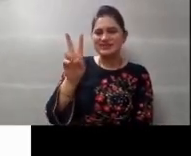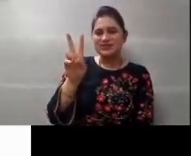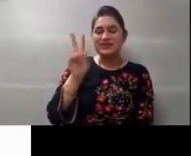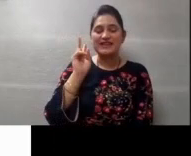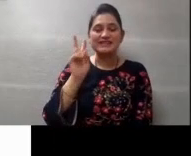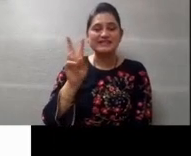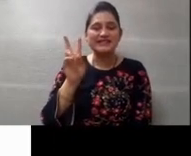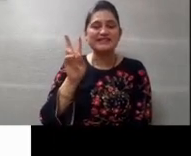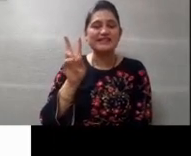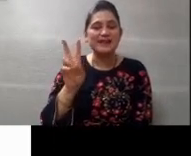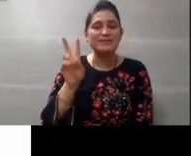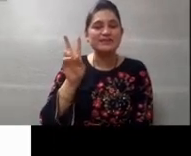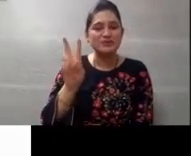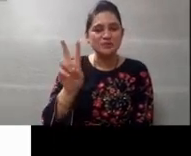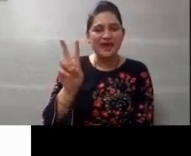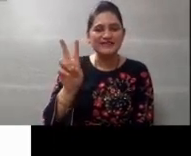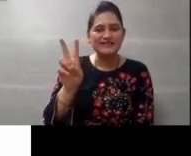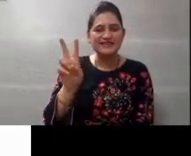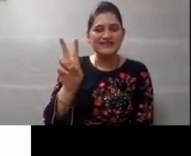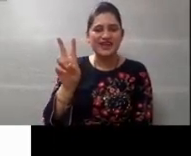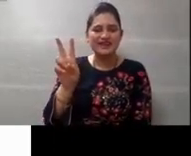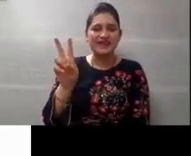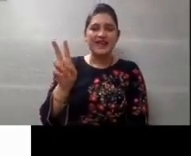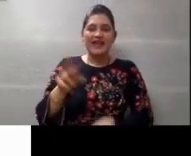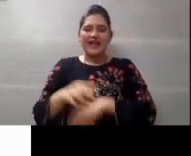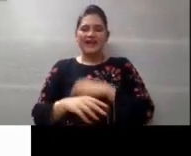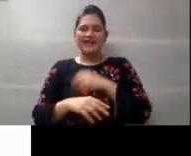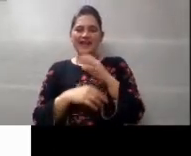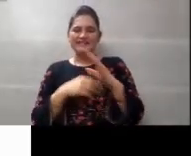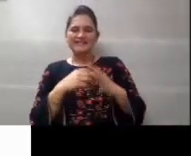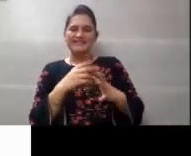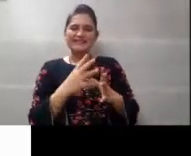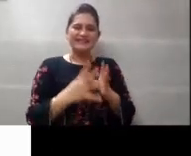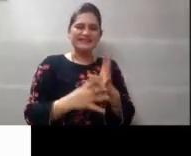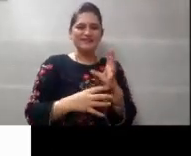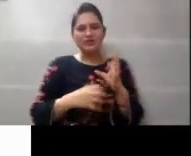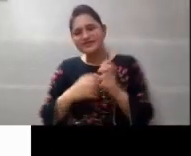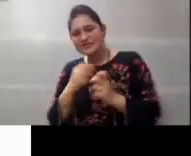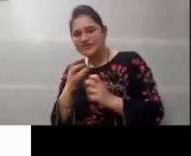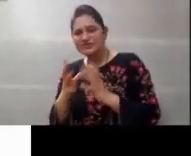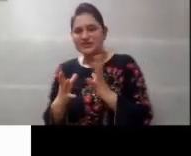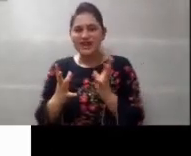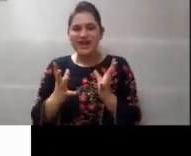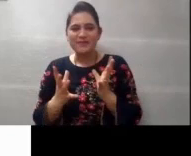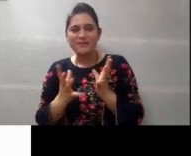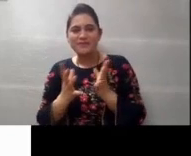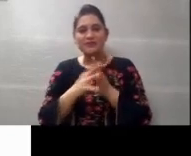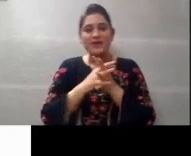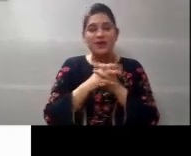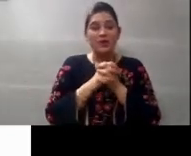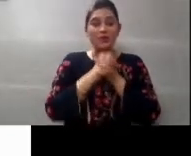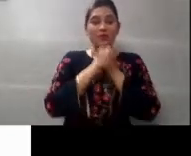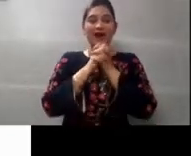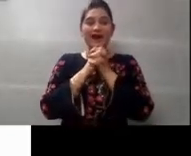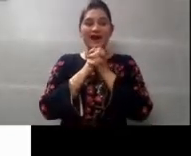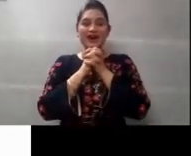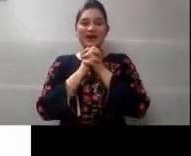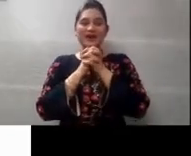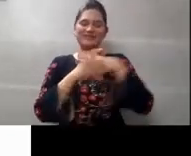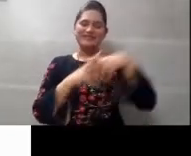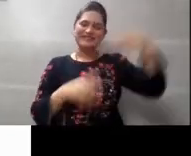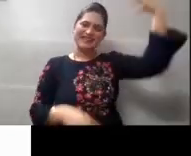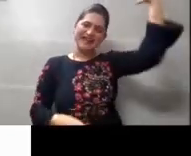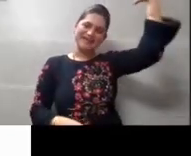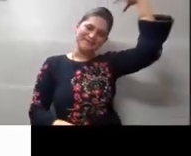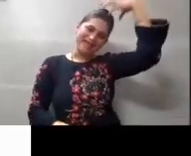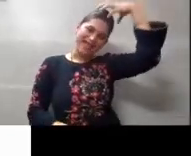is two. We can see the number two pattern tile. And let's see what is going to come. Oh, wow.